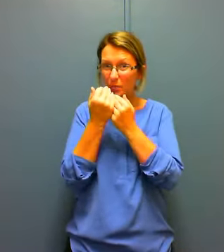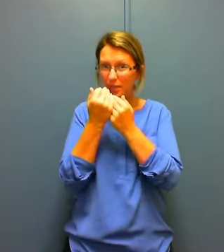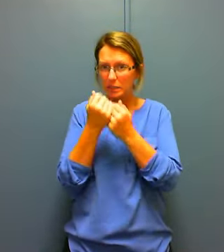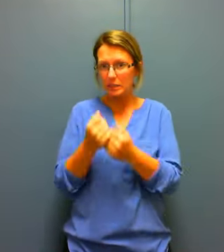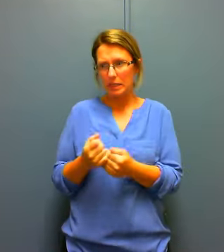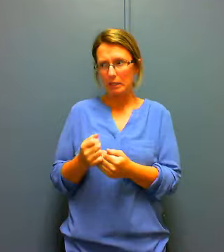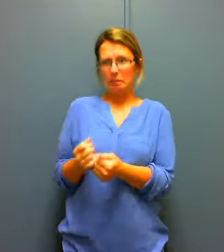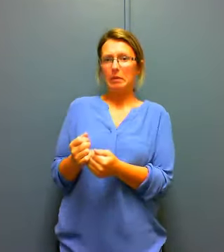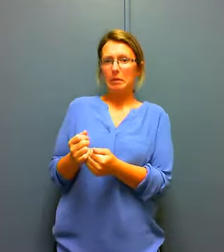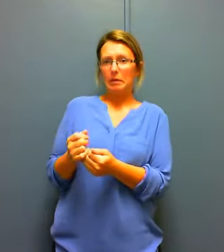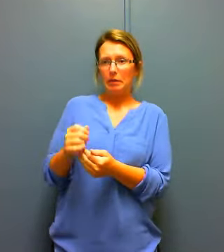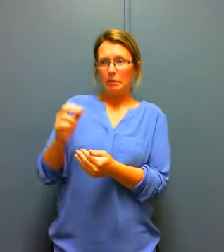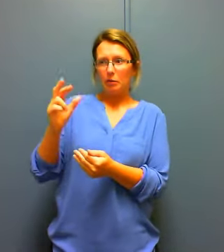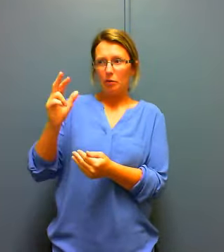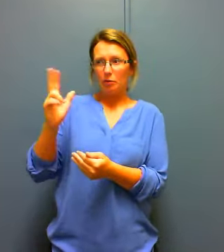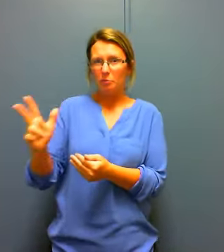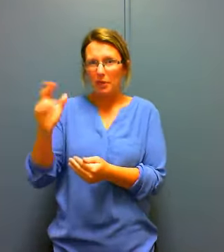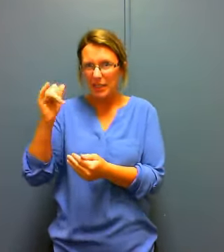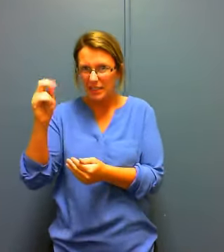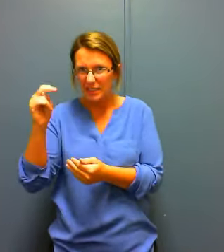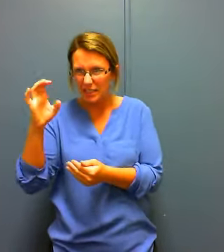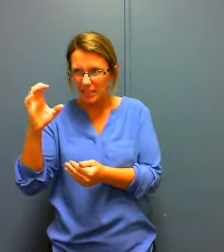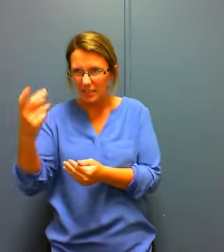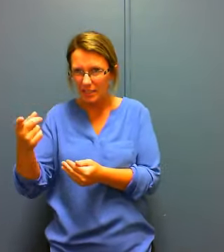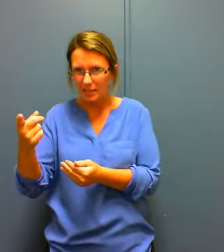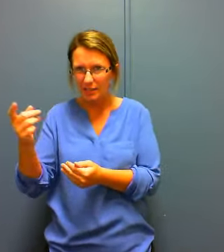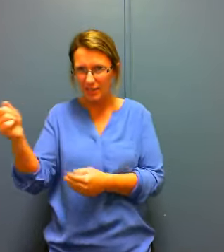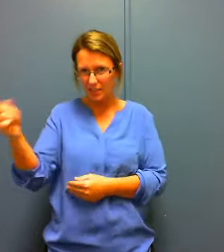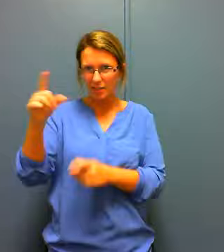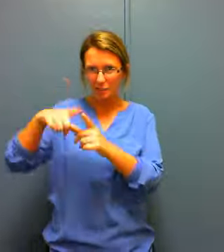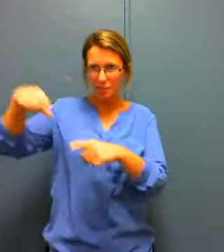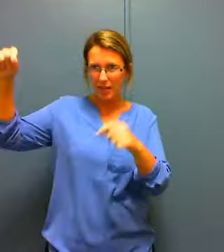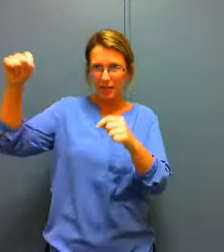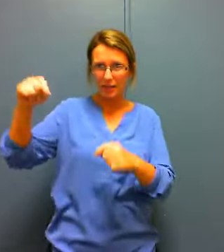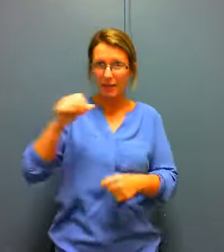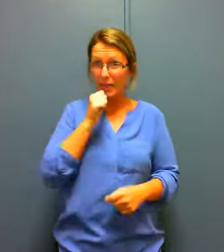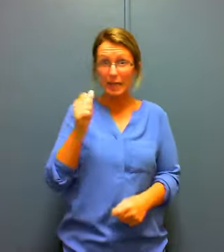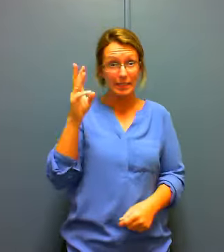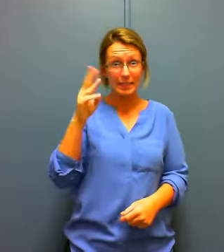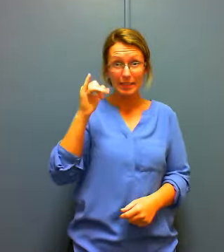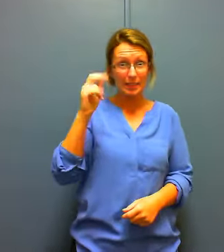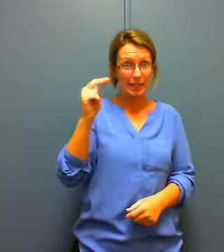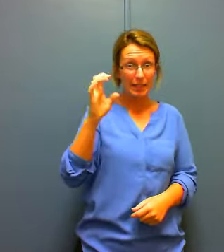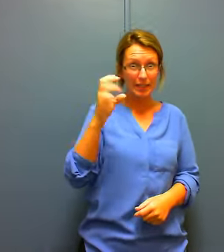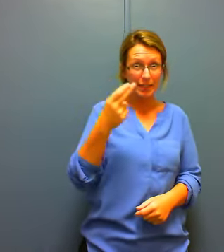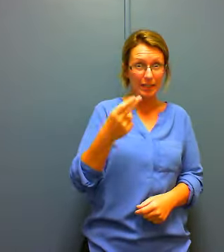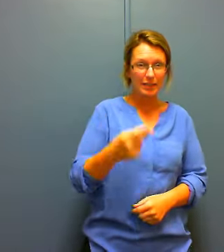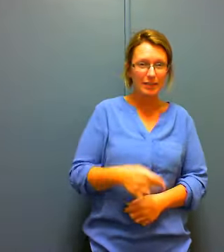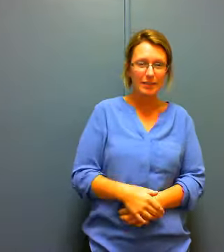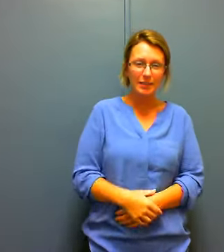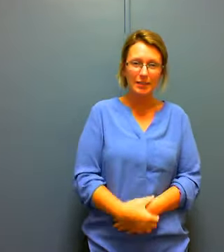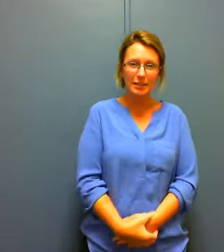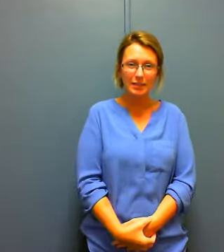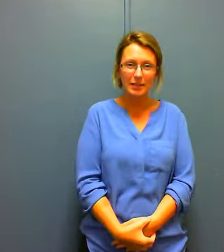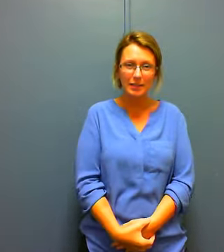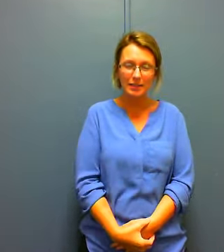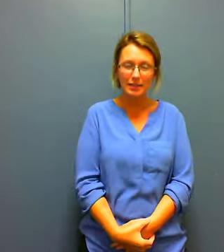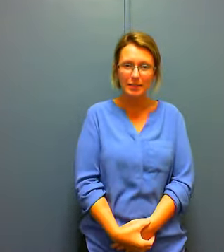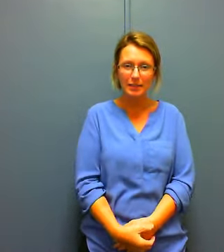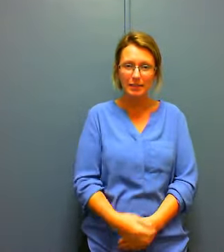was like three bites of a sandwich I don't remember exactly how small it was it's very small I can't remember well so next time I think we should